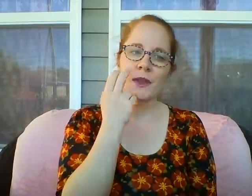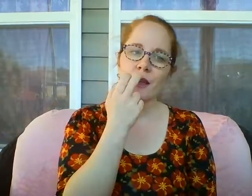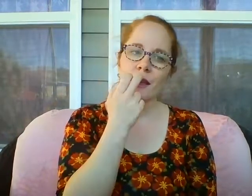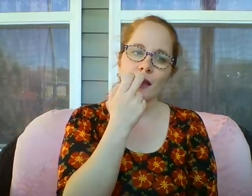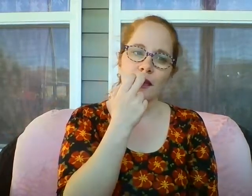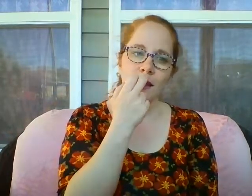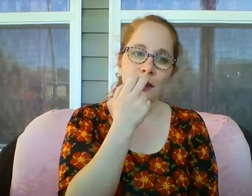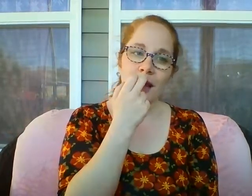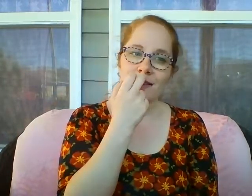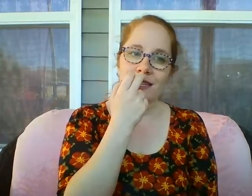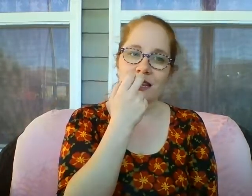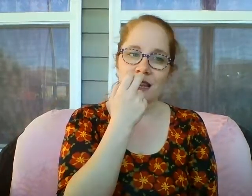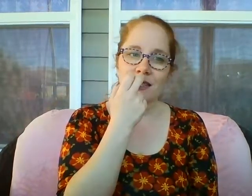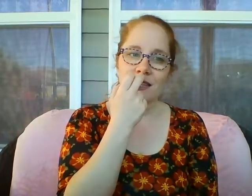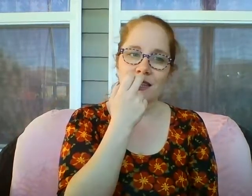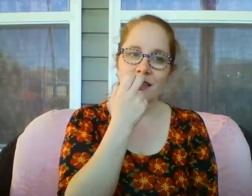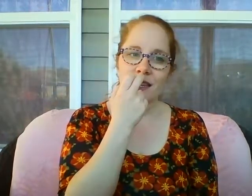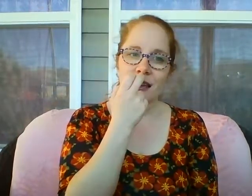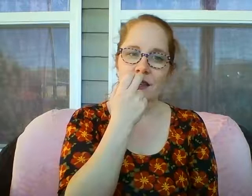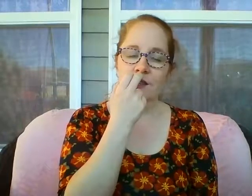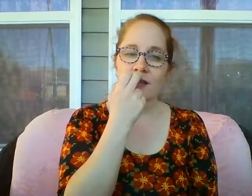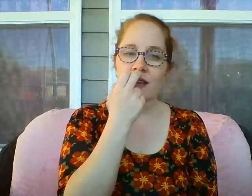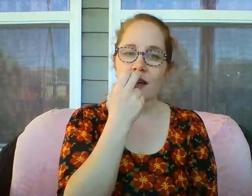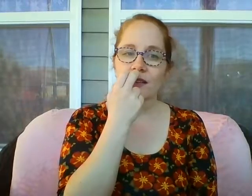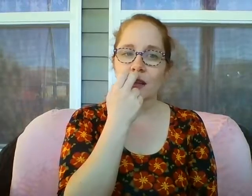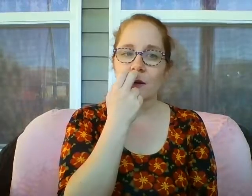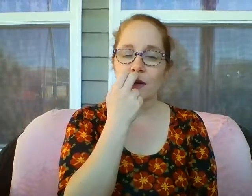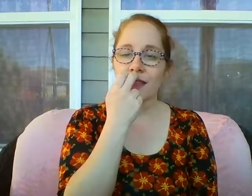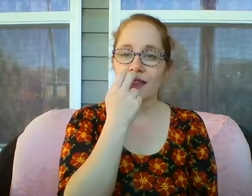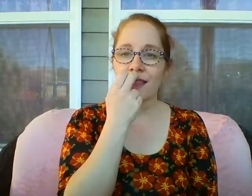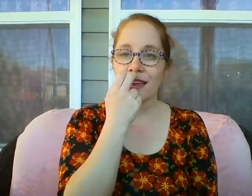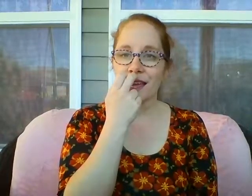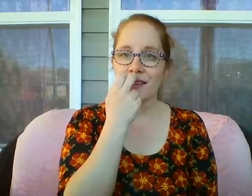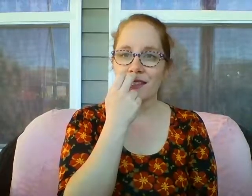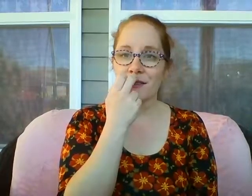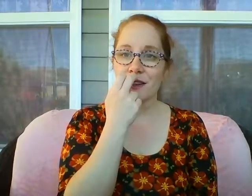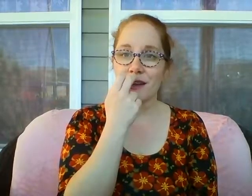The past has ended and the results are within the hands of God.